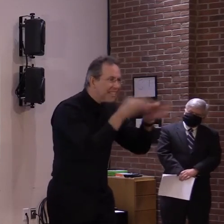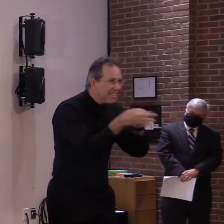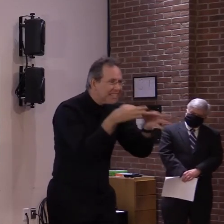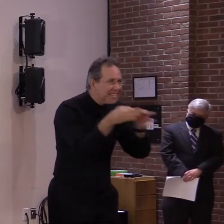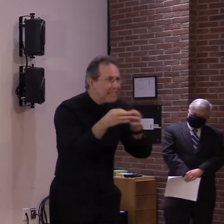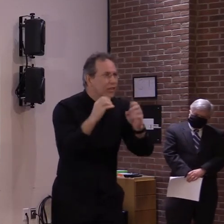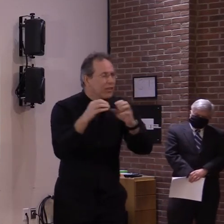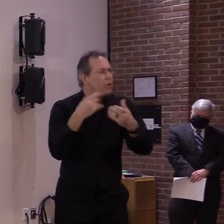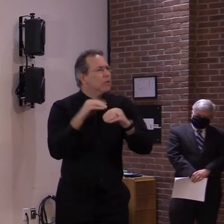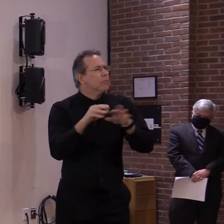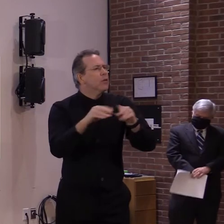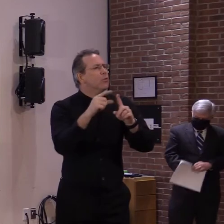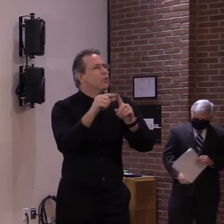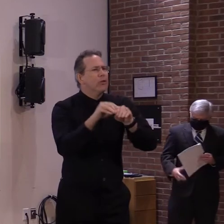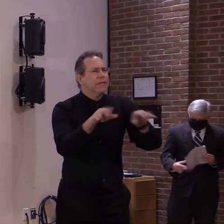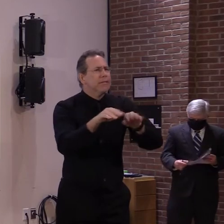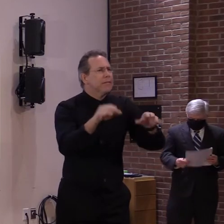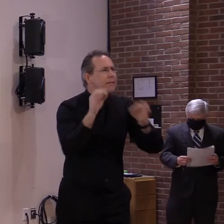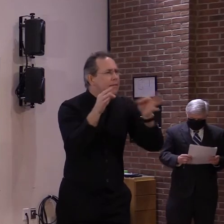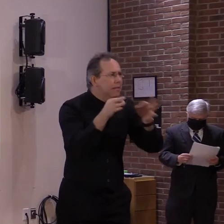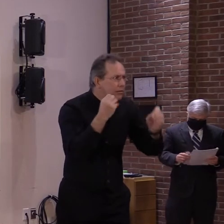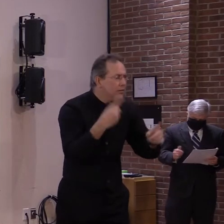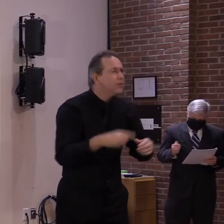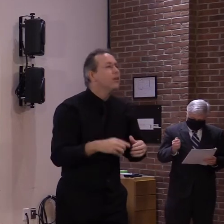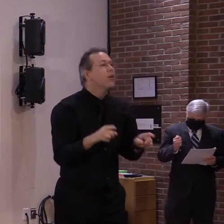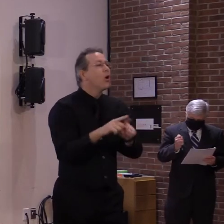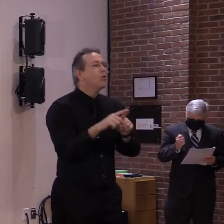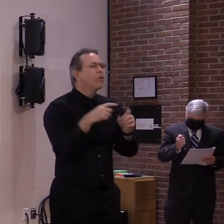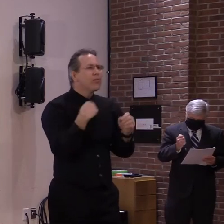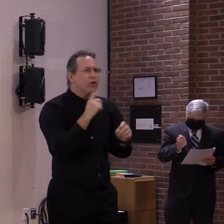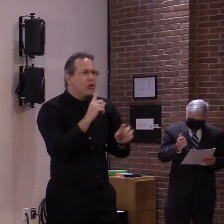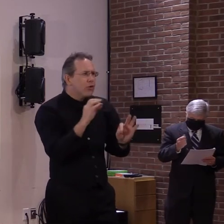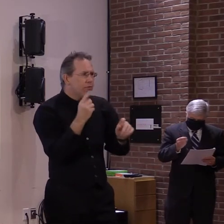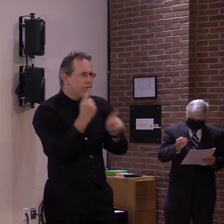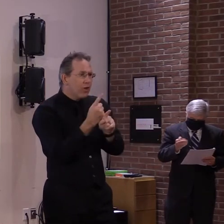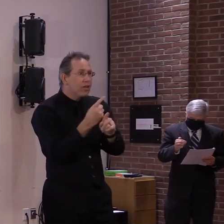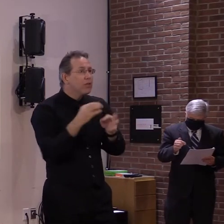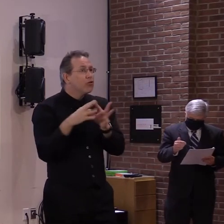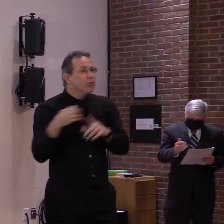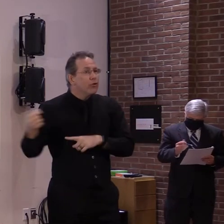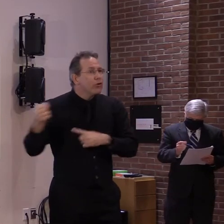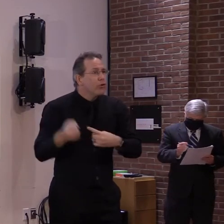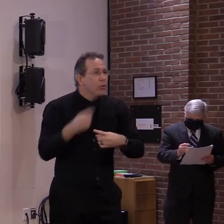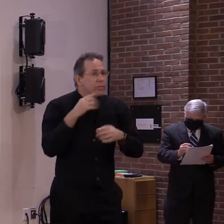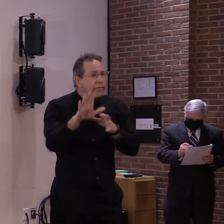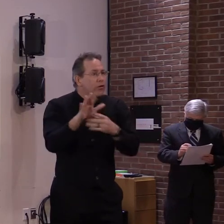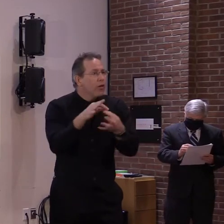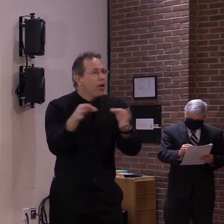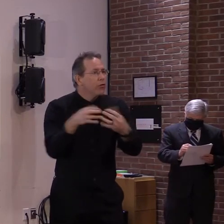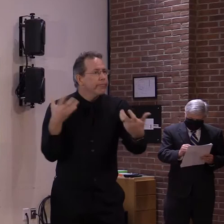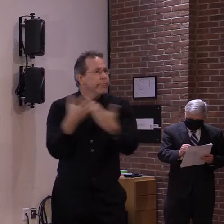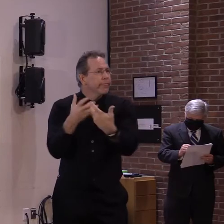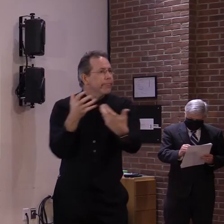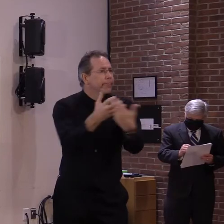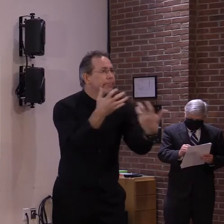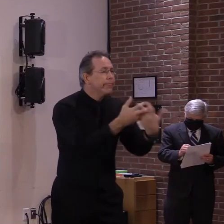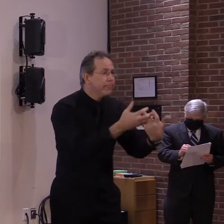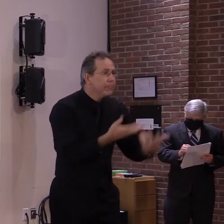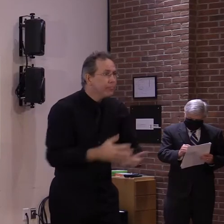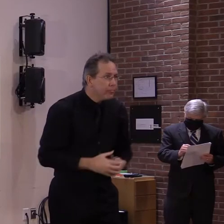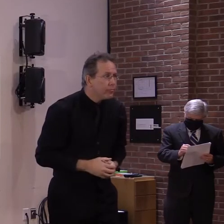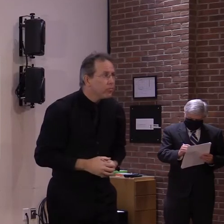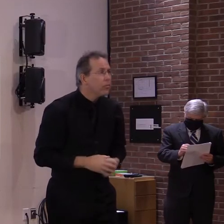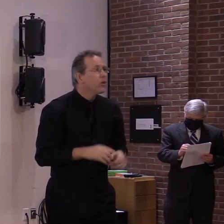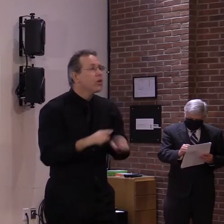our biggest focus now is really on making sure that the communities are comfortable with the concept and notion of vaccination,